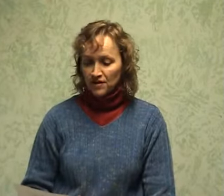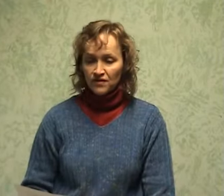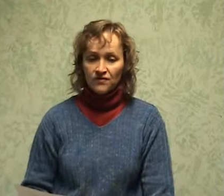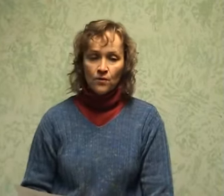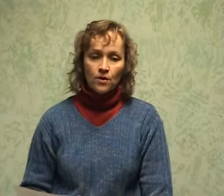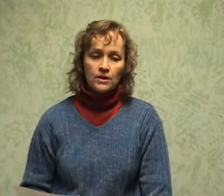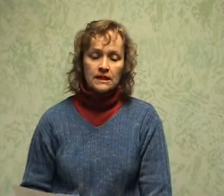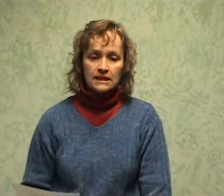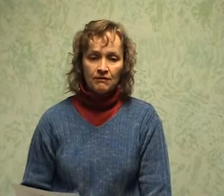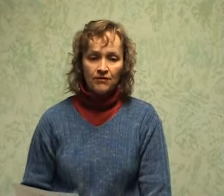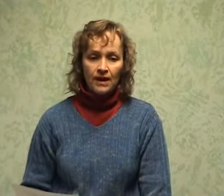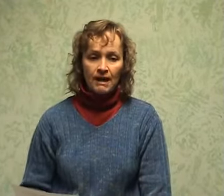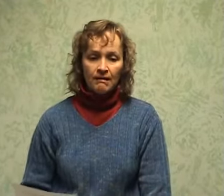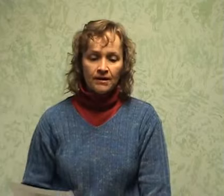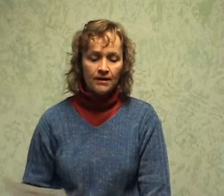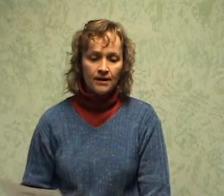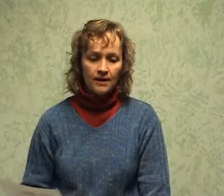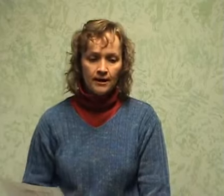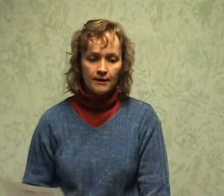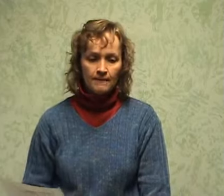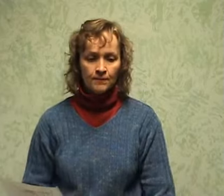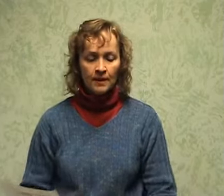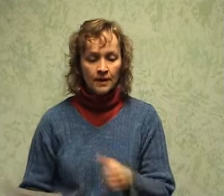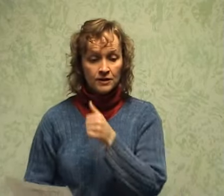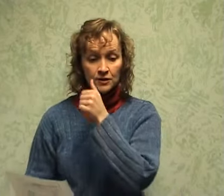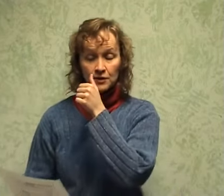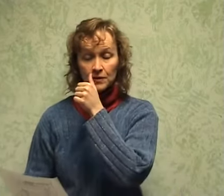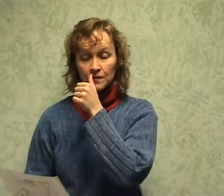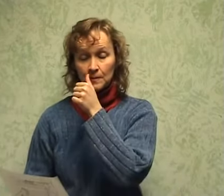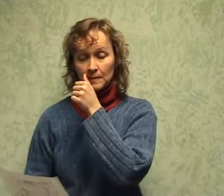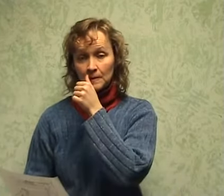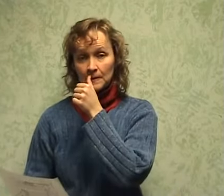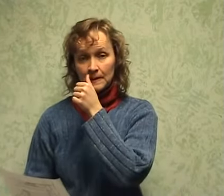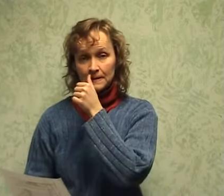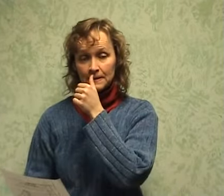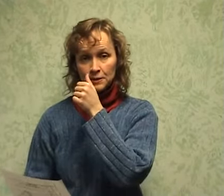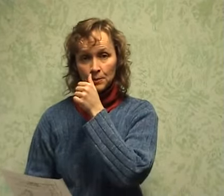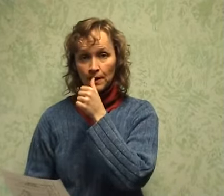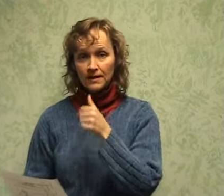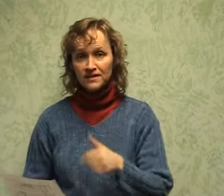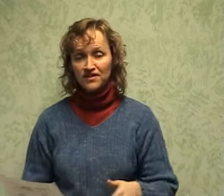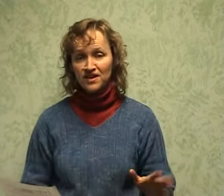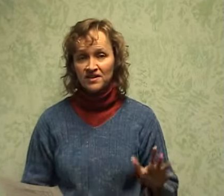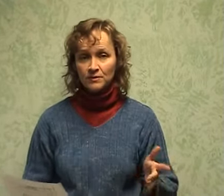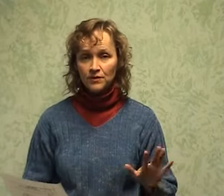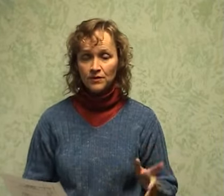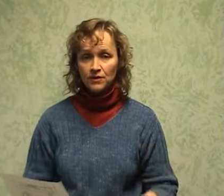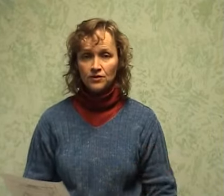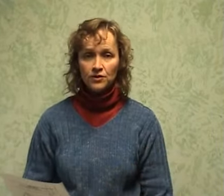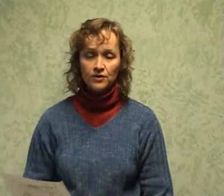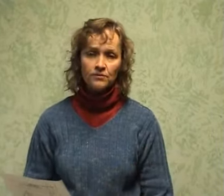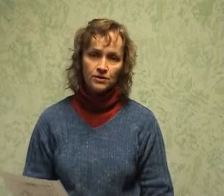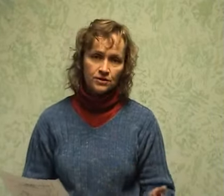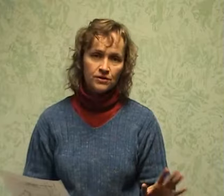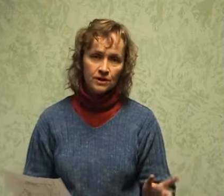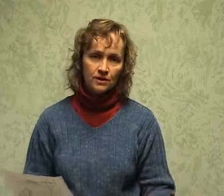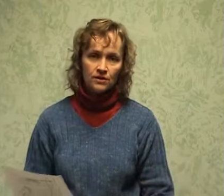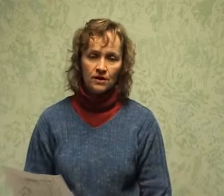good for stiff neck. It's good to use for people that are easily depressed. A lot of times if you're salt and sugar, which is your yin and your yang,